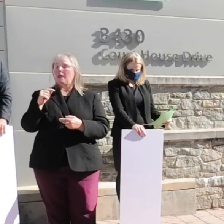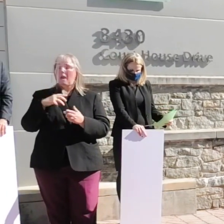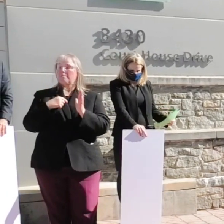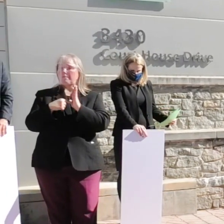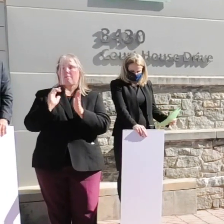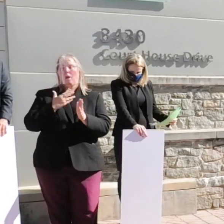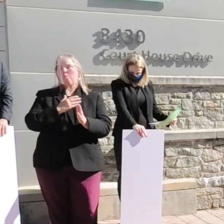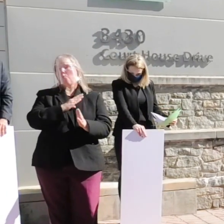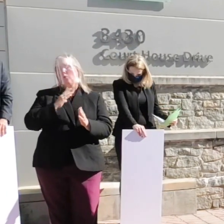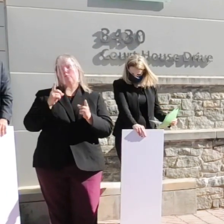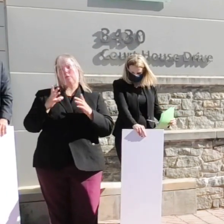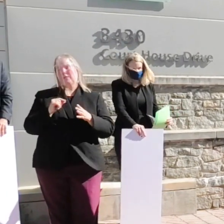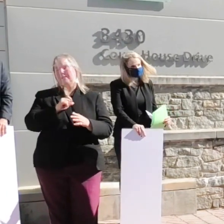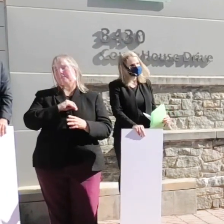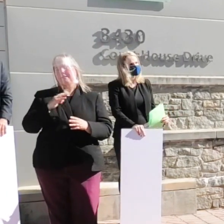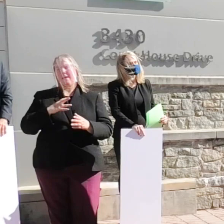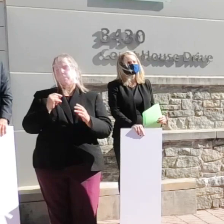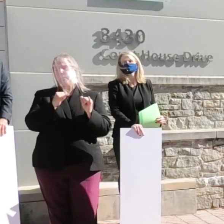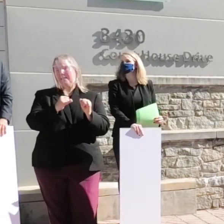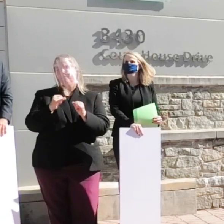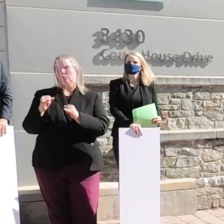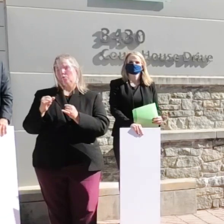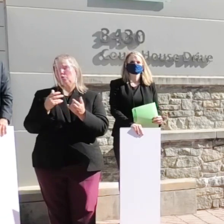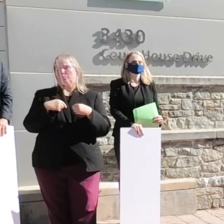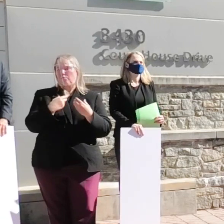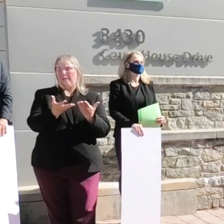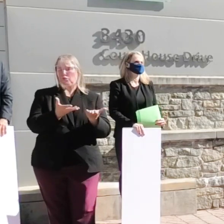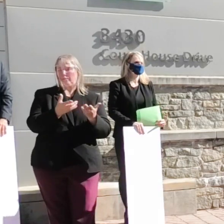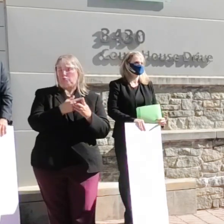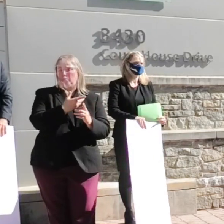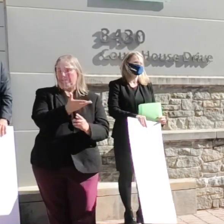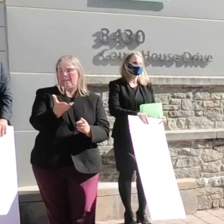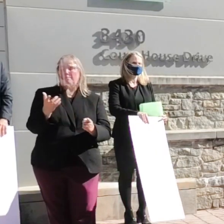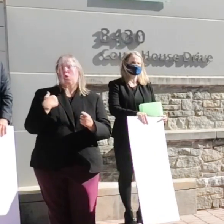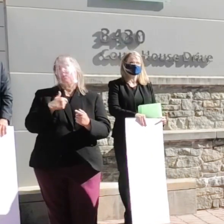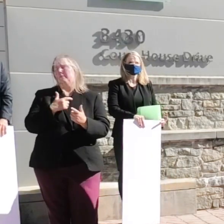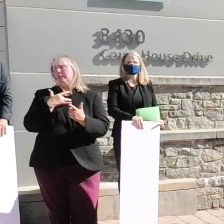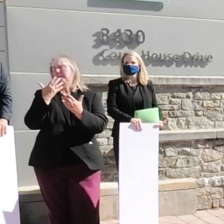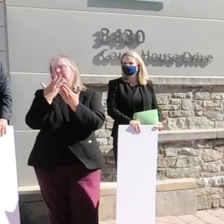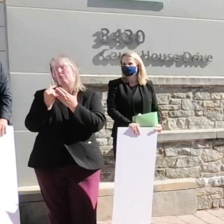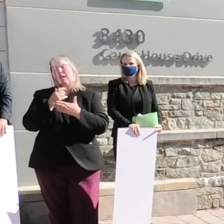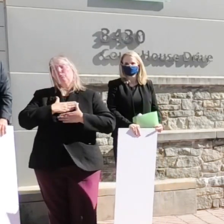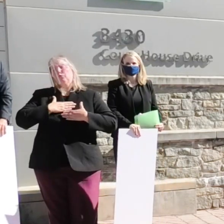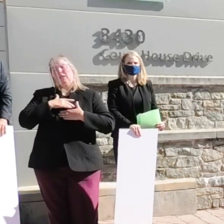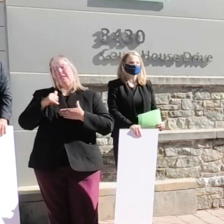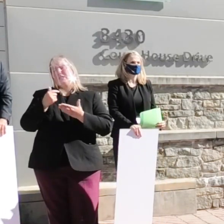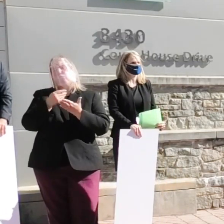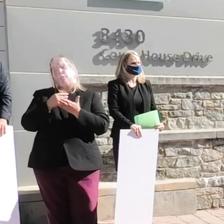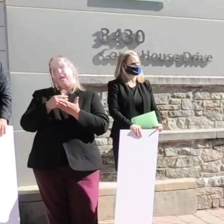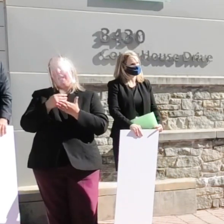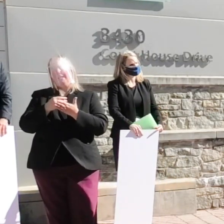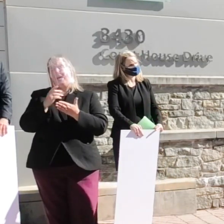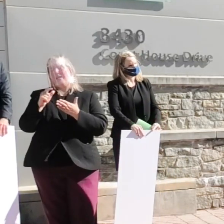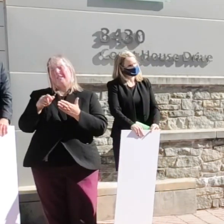behalf of our board of directors and staff and individuals served we are so thankful and appreciative for this grant and this honor and so